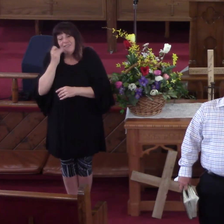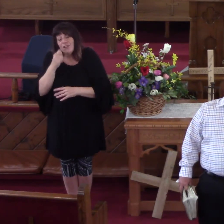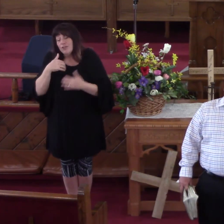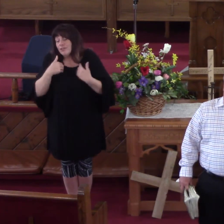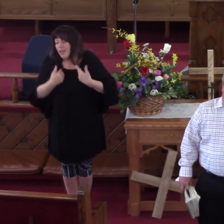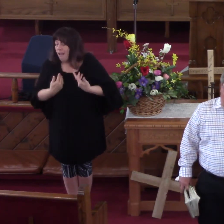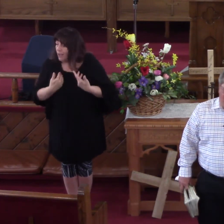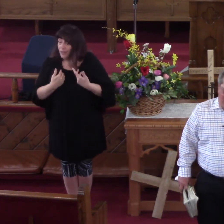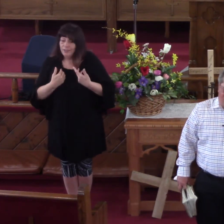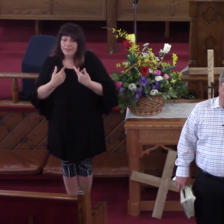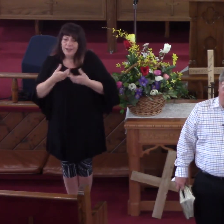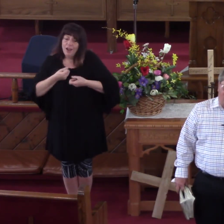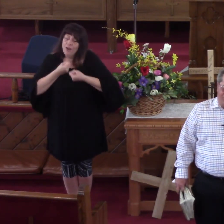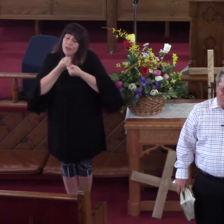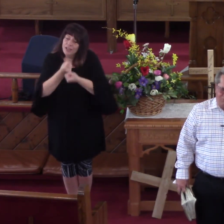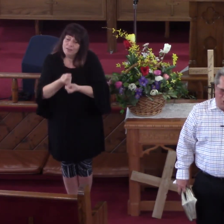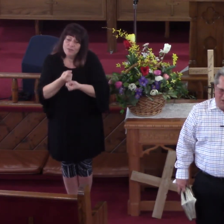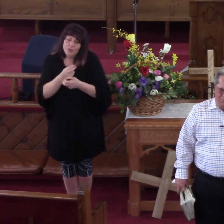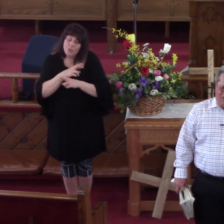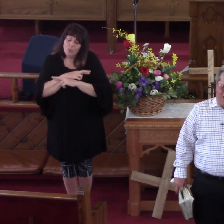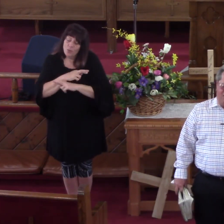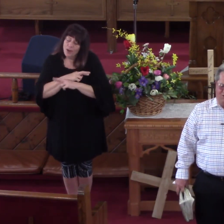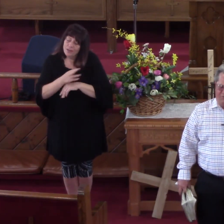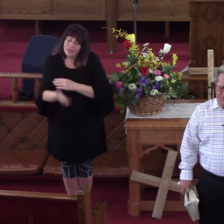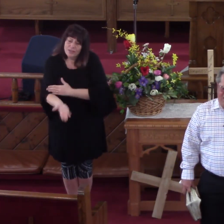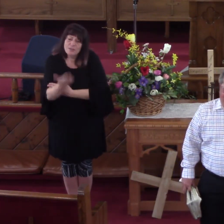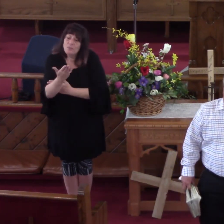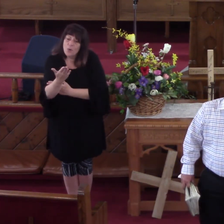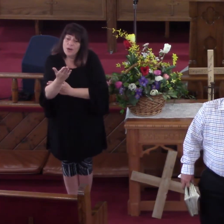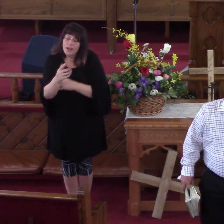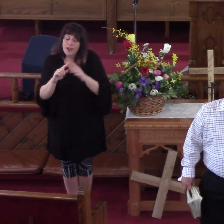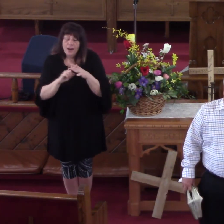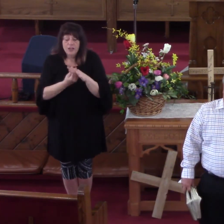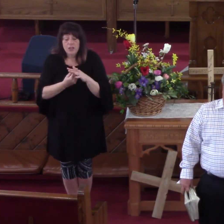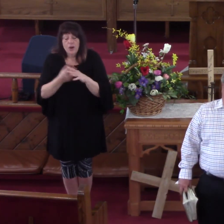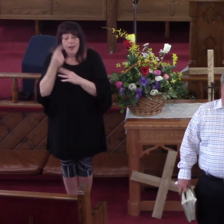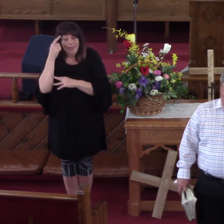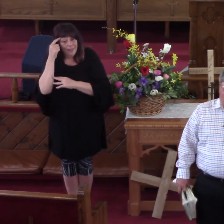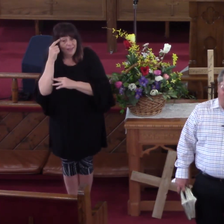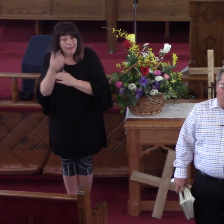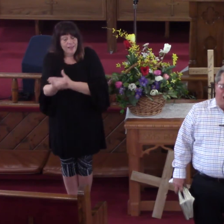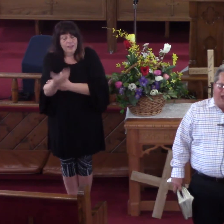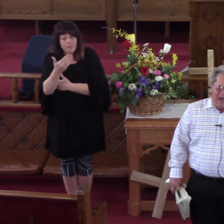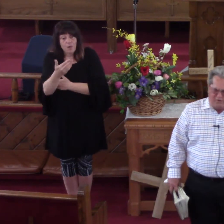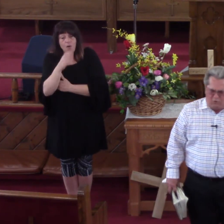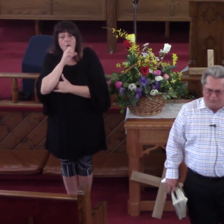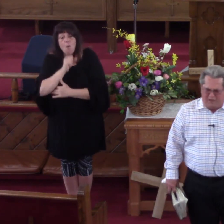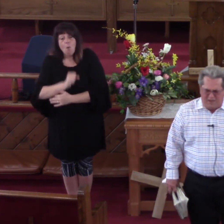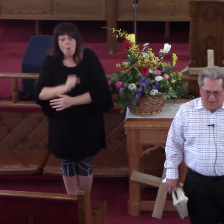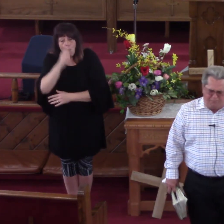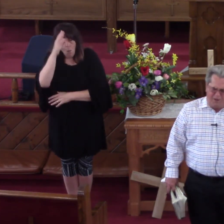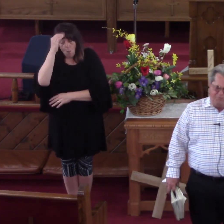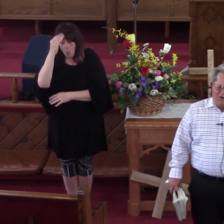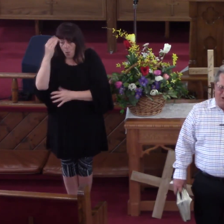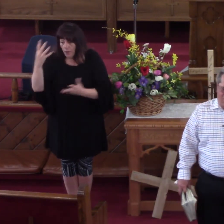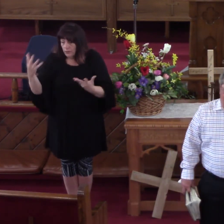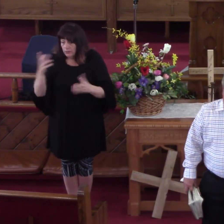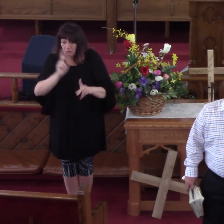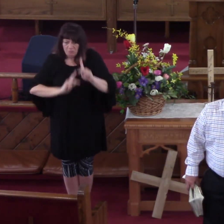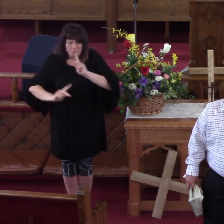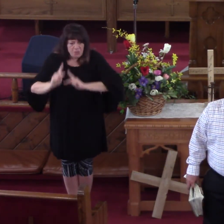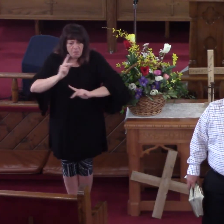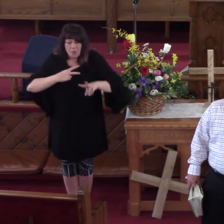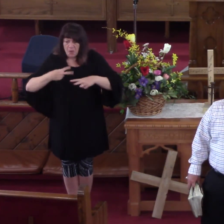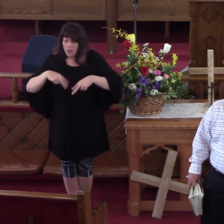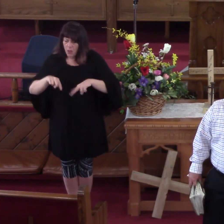That I Can Come Unto You This Morning Began To Think Of This Old Boy I Don't People Look